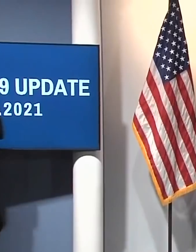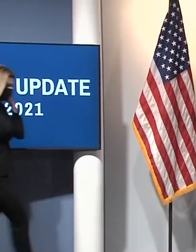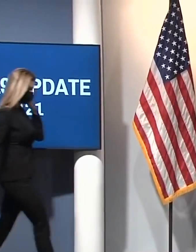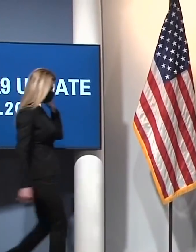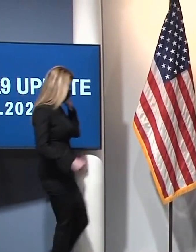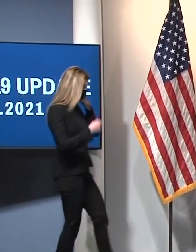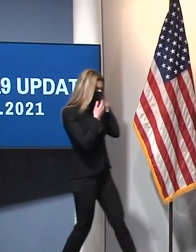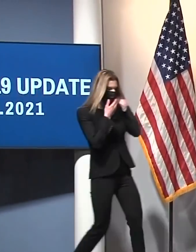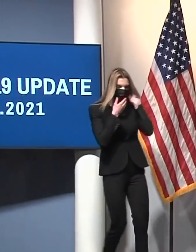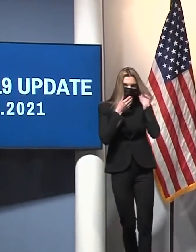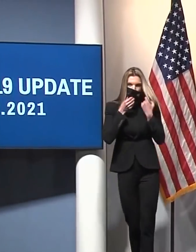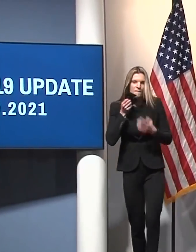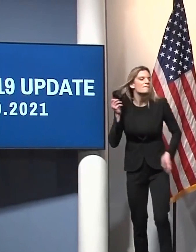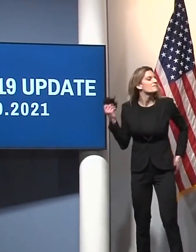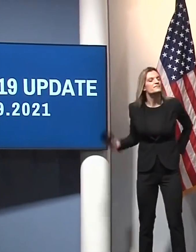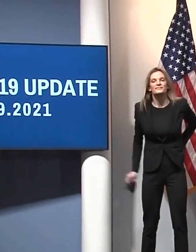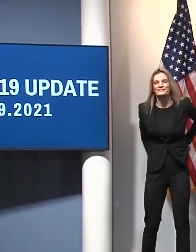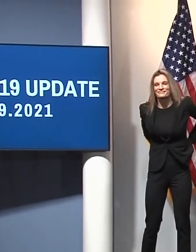Thank you, Governor.